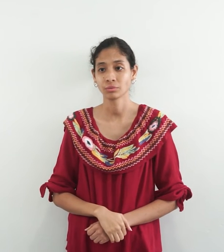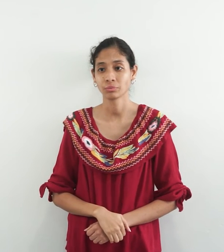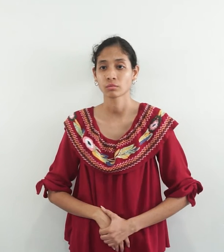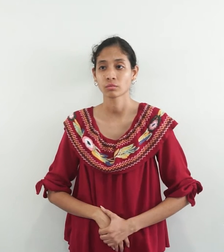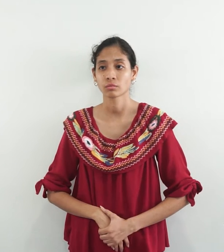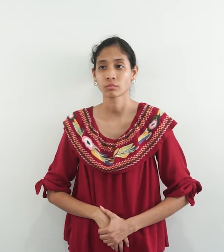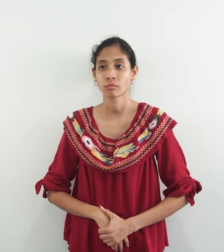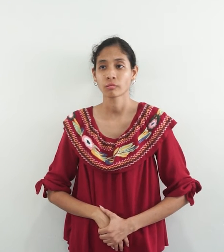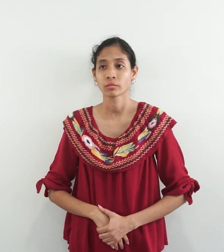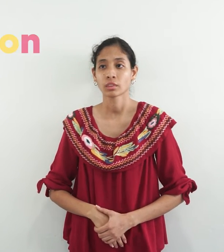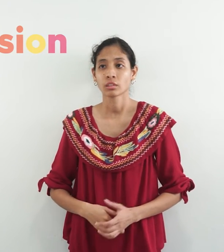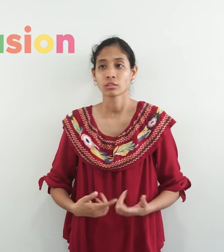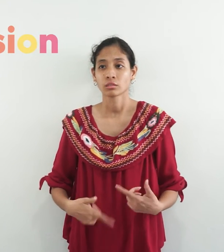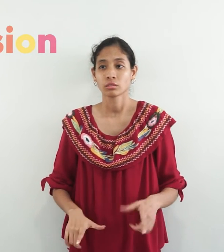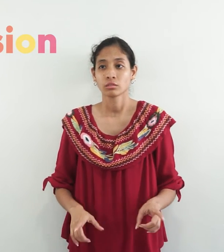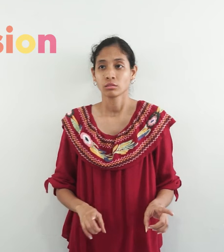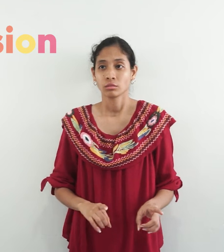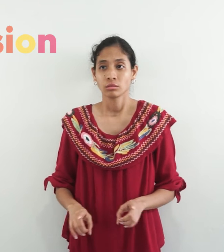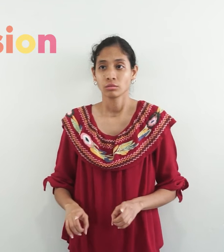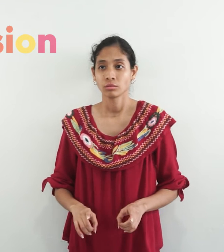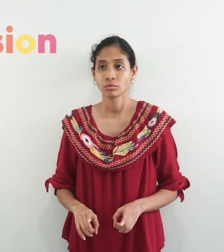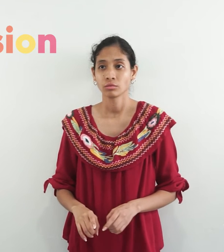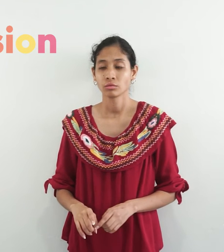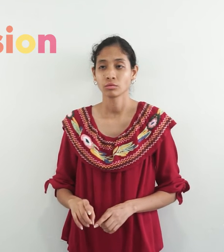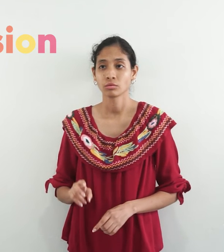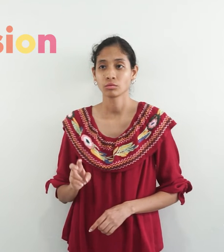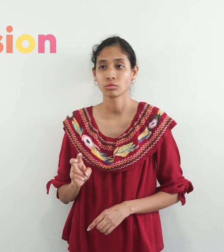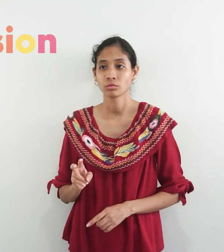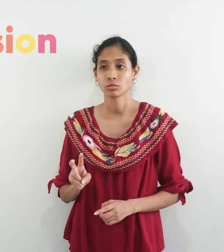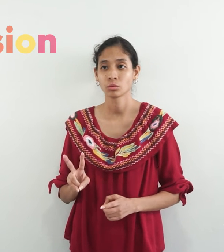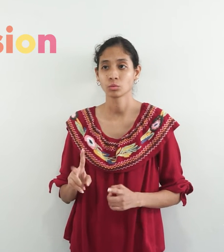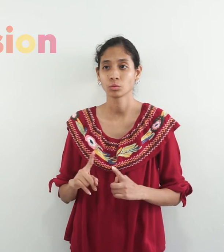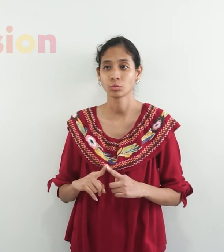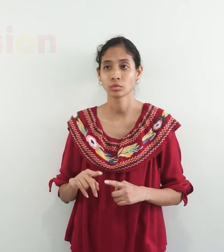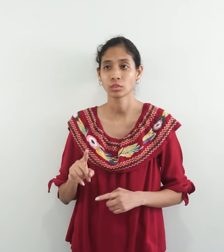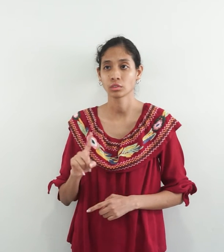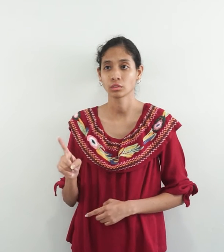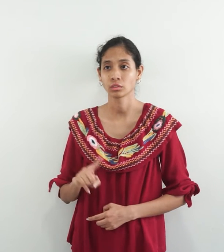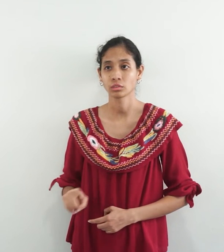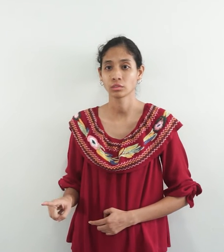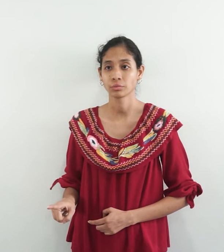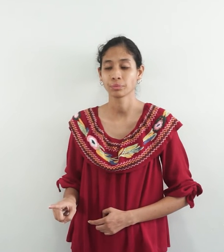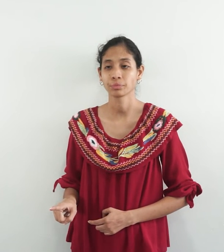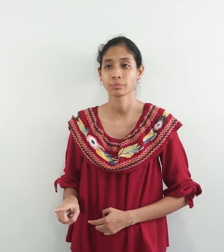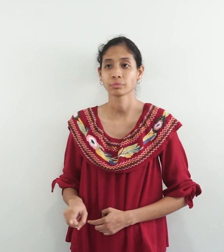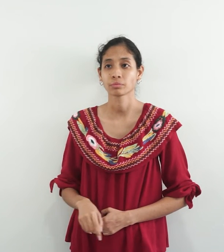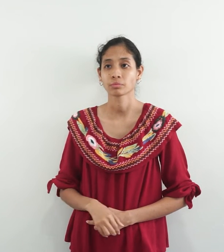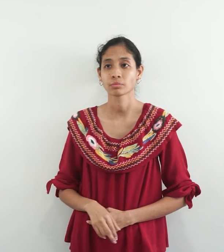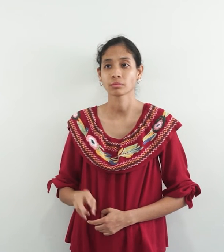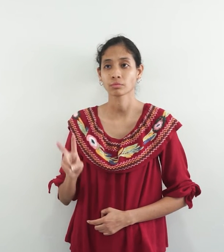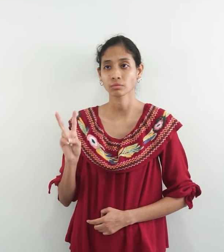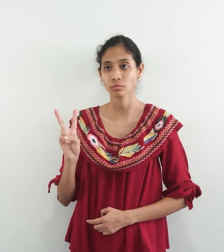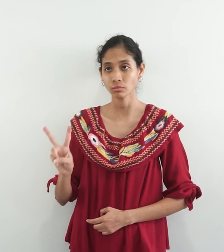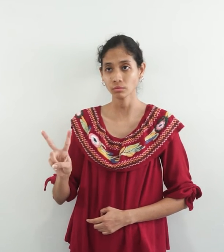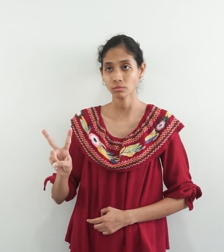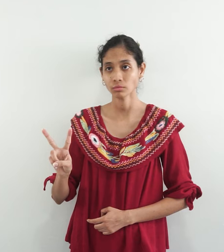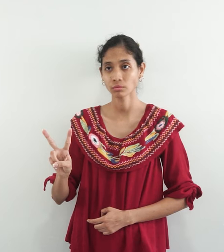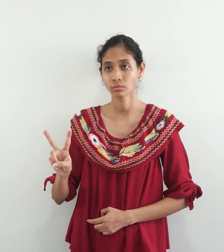Let's do letters V through to Z. Z, V, W,